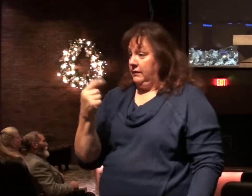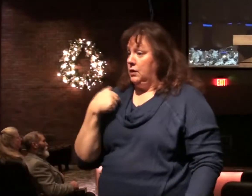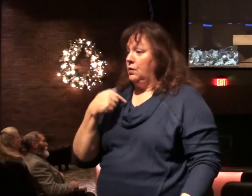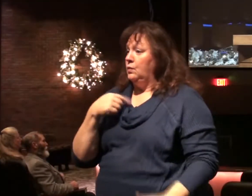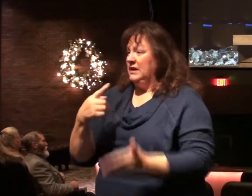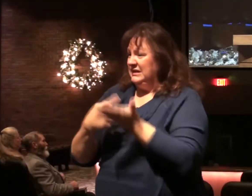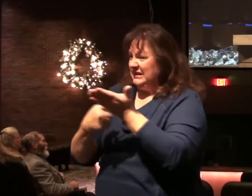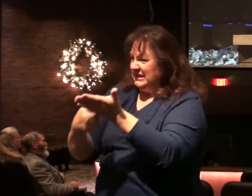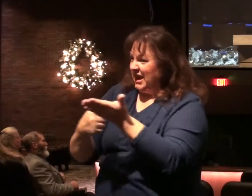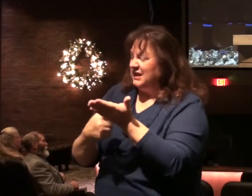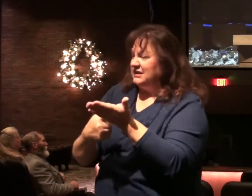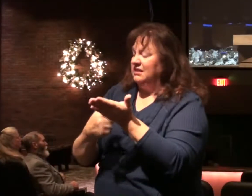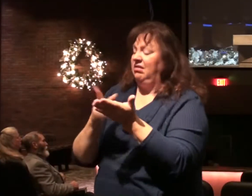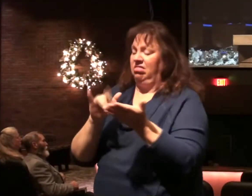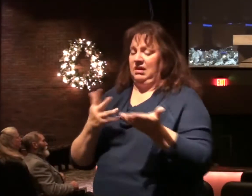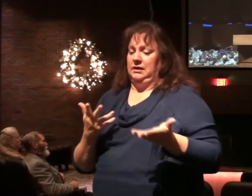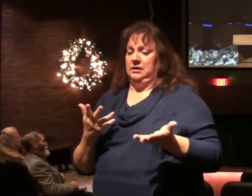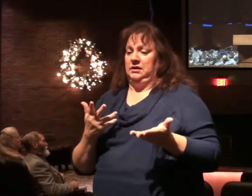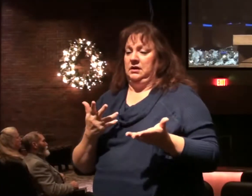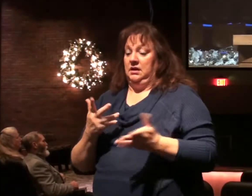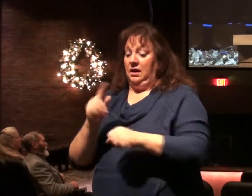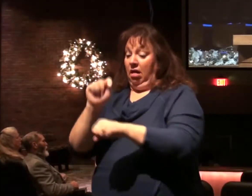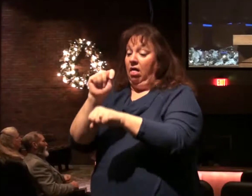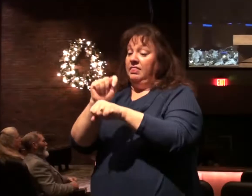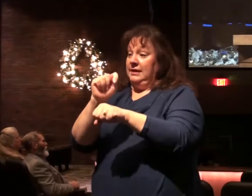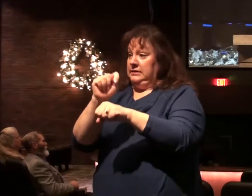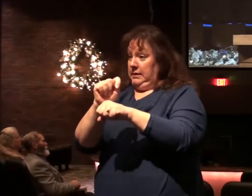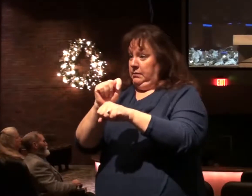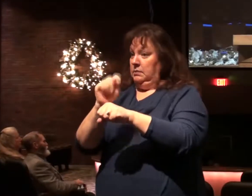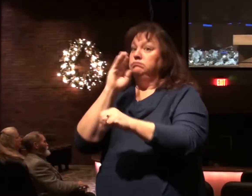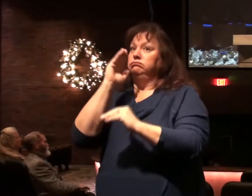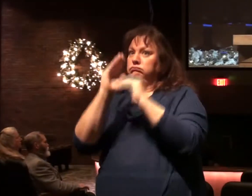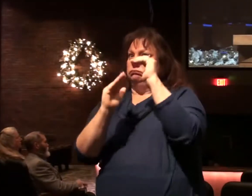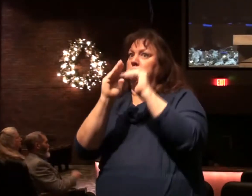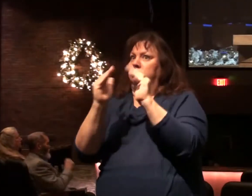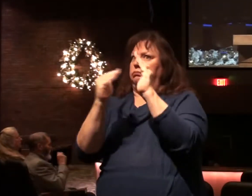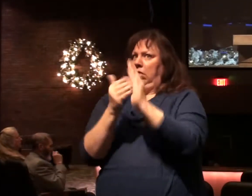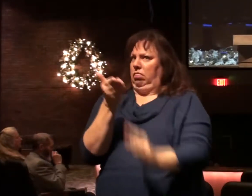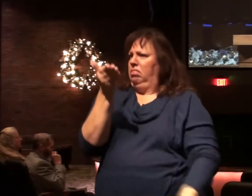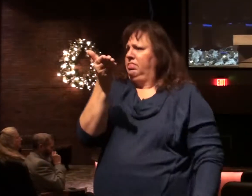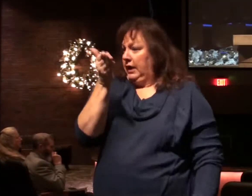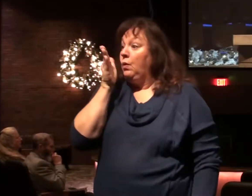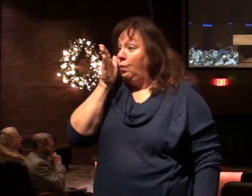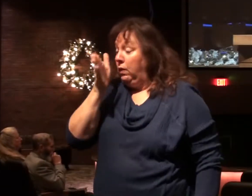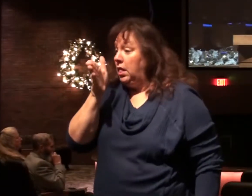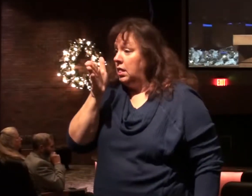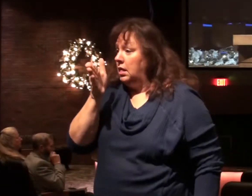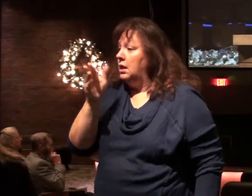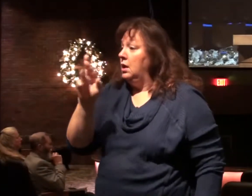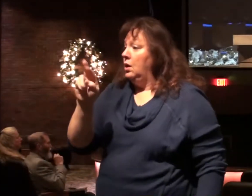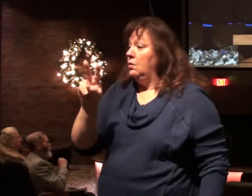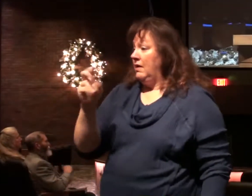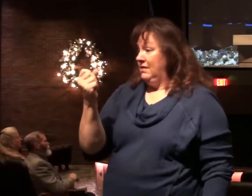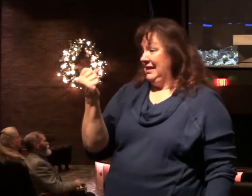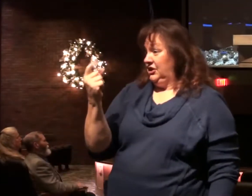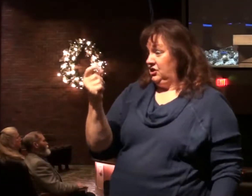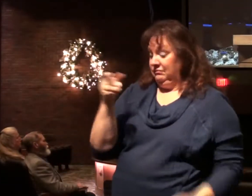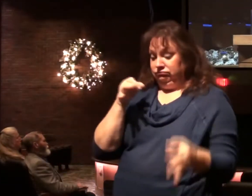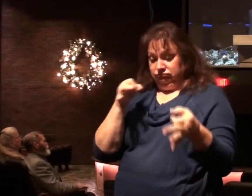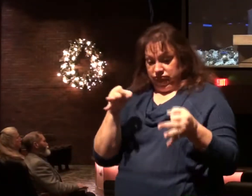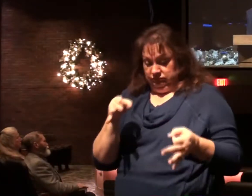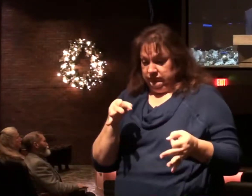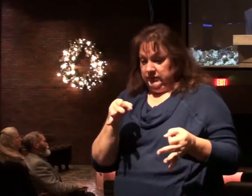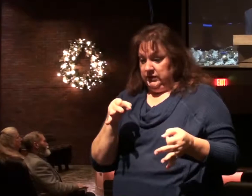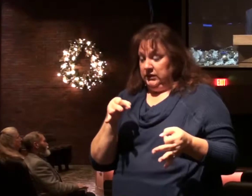the fact that the temple will be rebuilt, because chapter 11 opened up telling us,